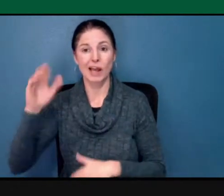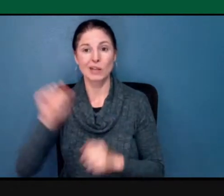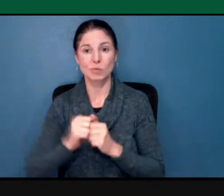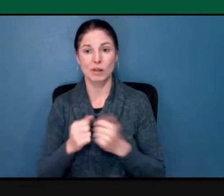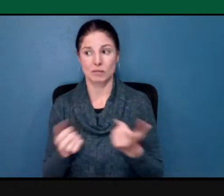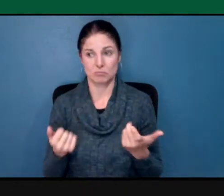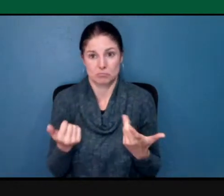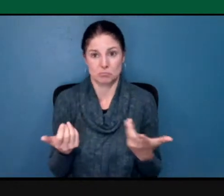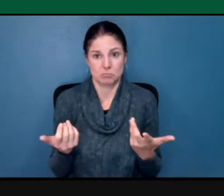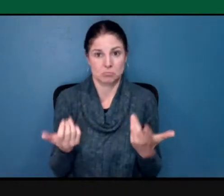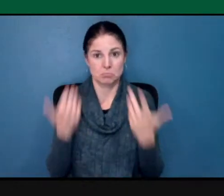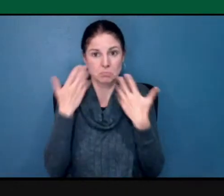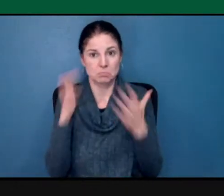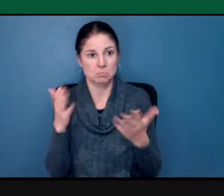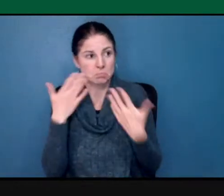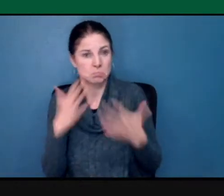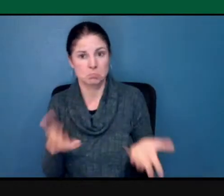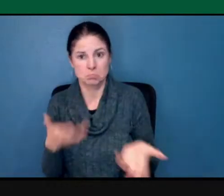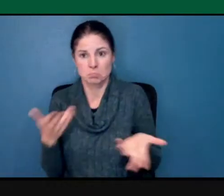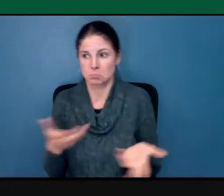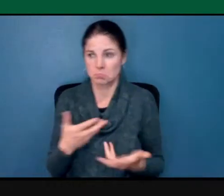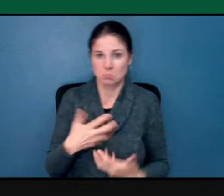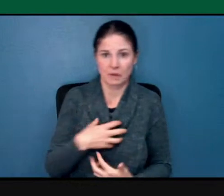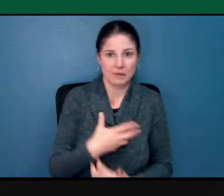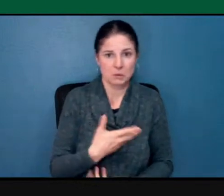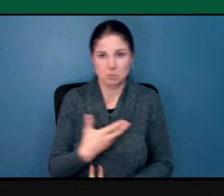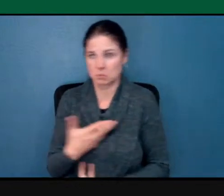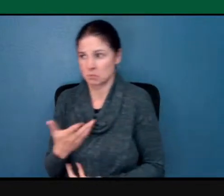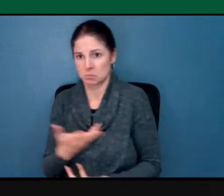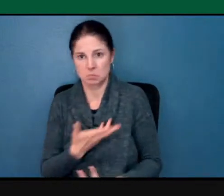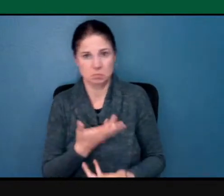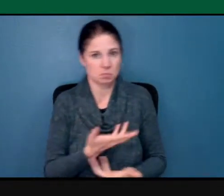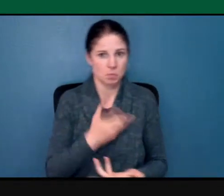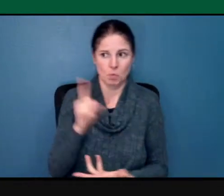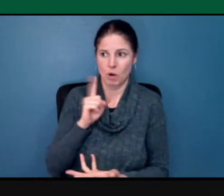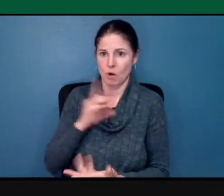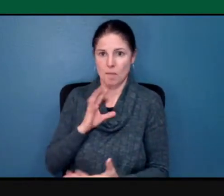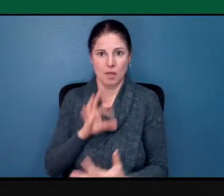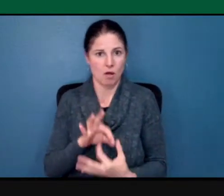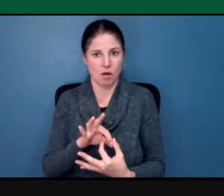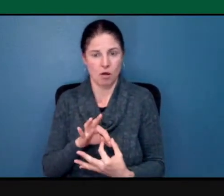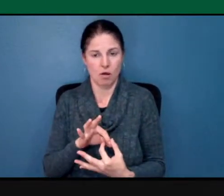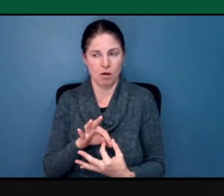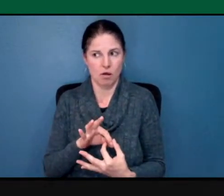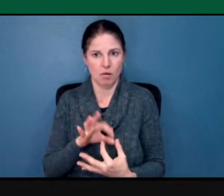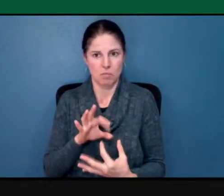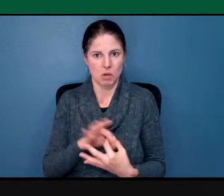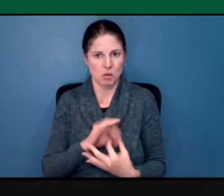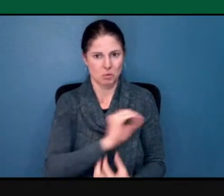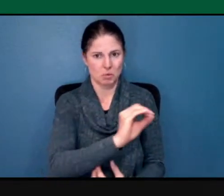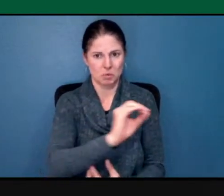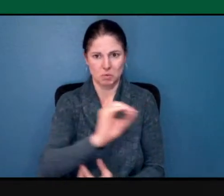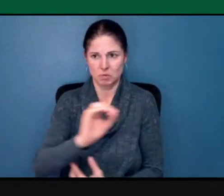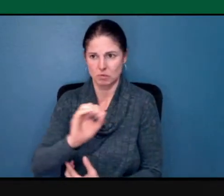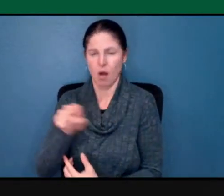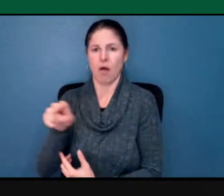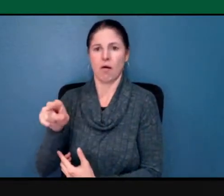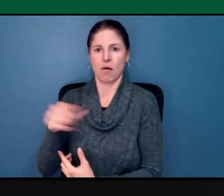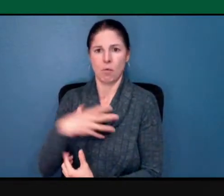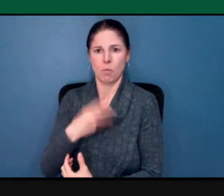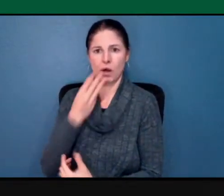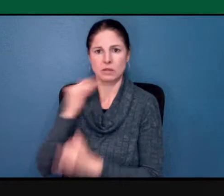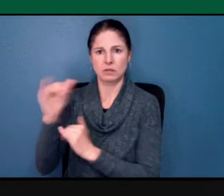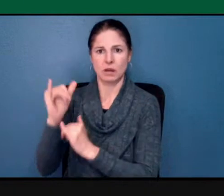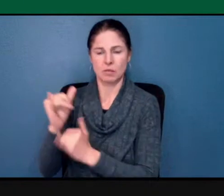oftentimes fill that vacuum with something that could be toxic. So the question is, how do we get everybody?